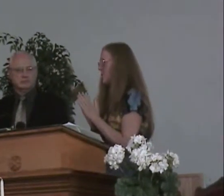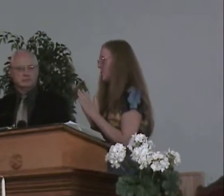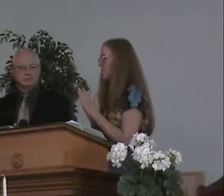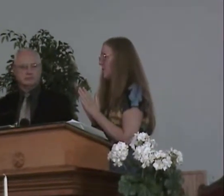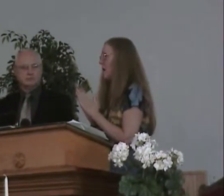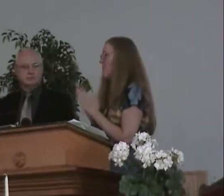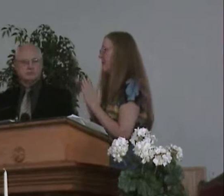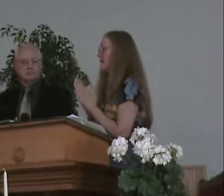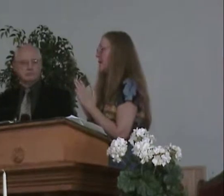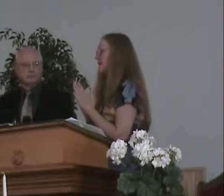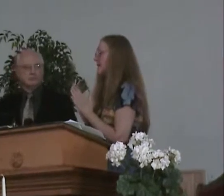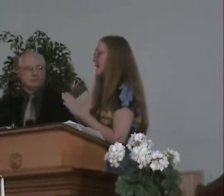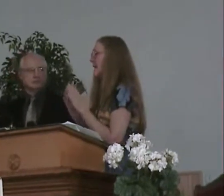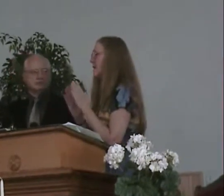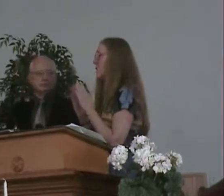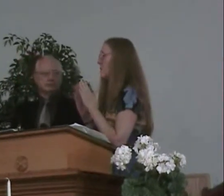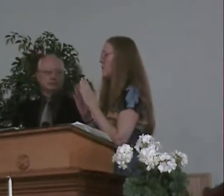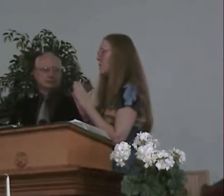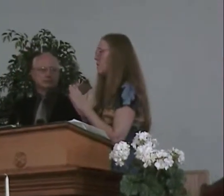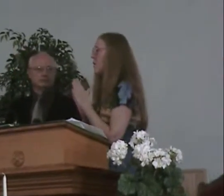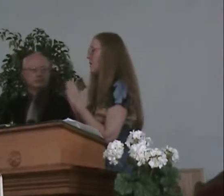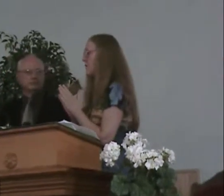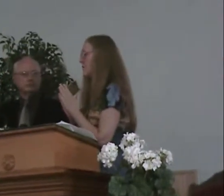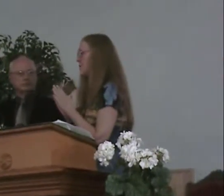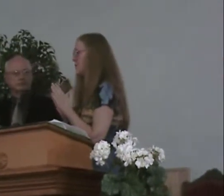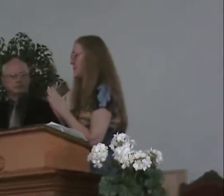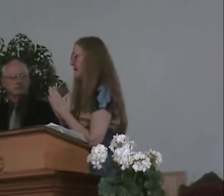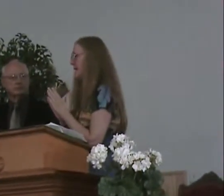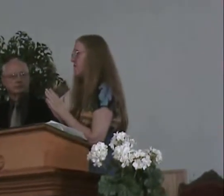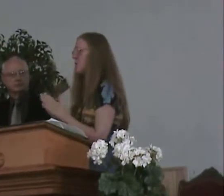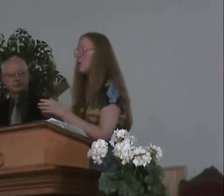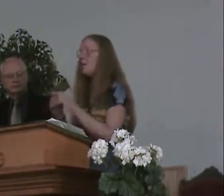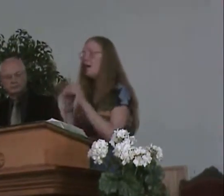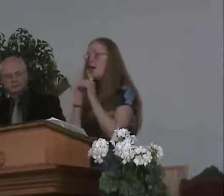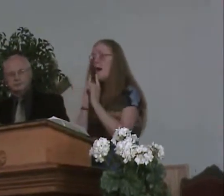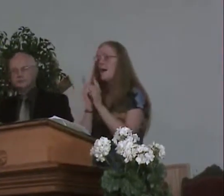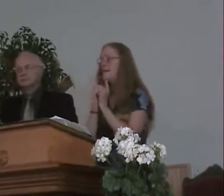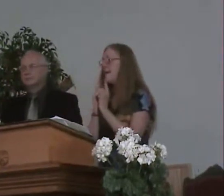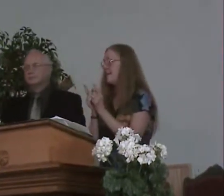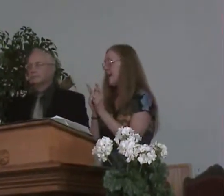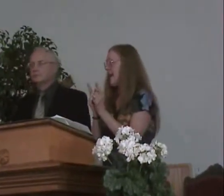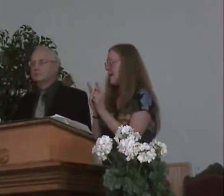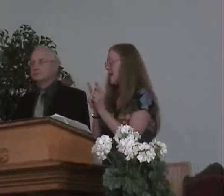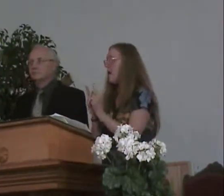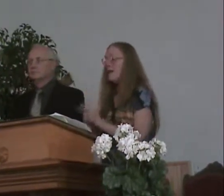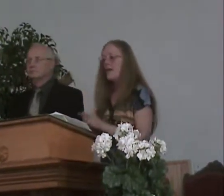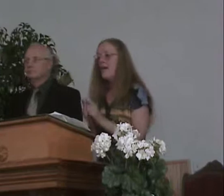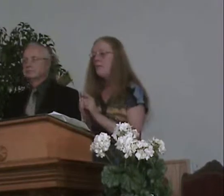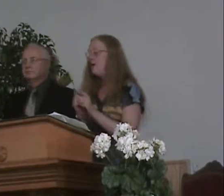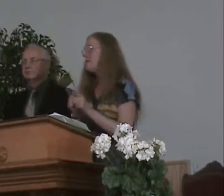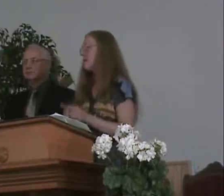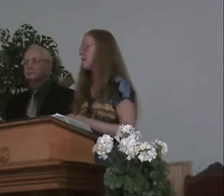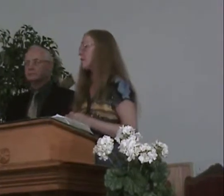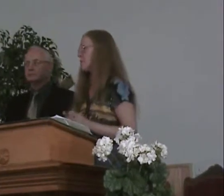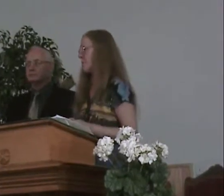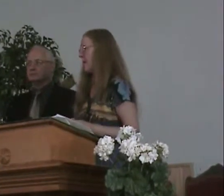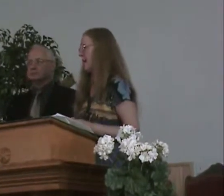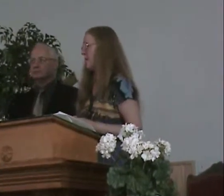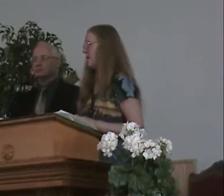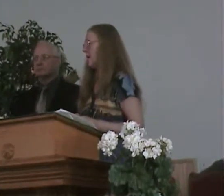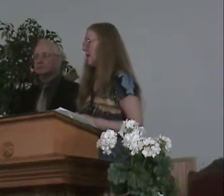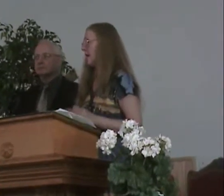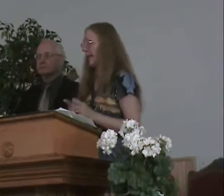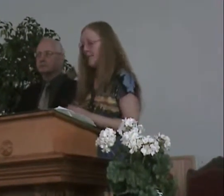what will I do? Because when we're going through the tribulation, we want our eyes on God. God wants us